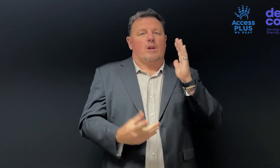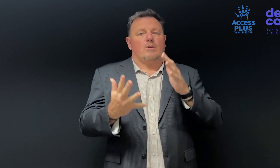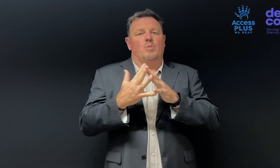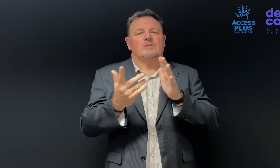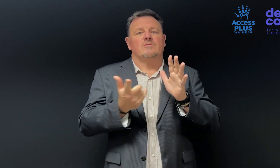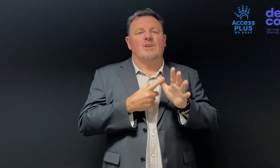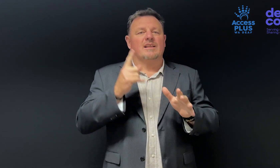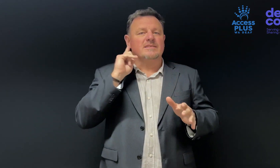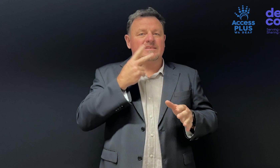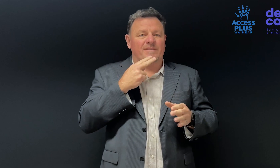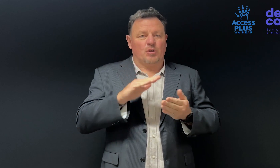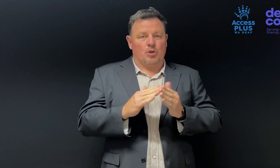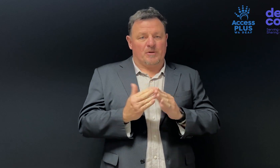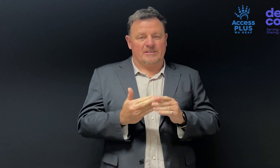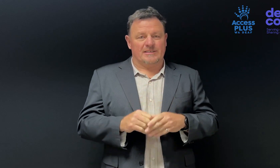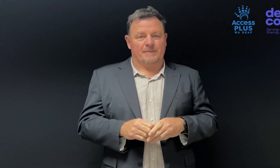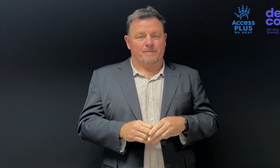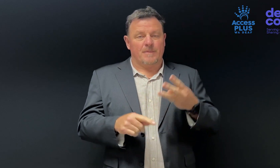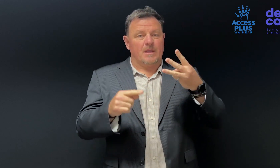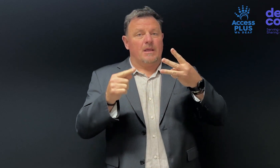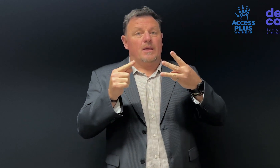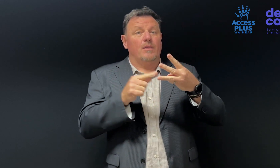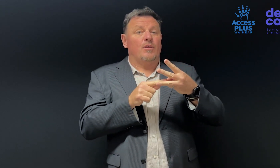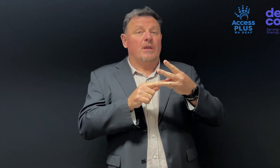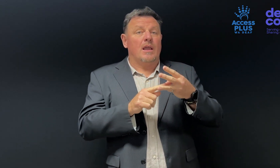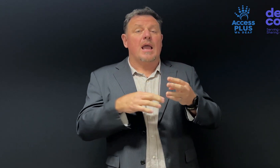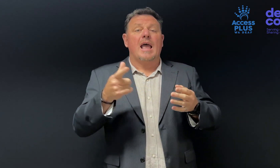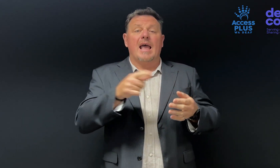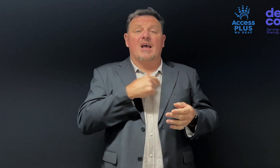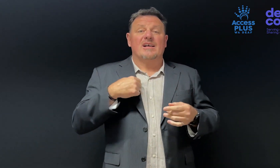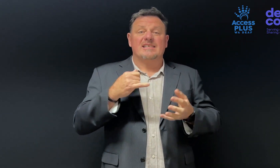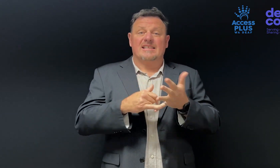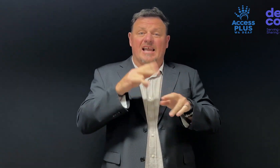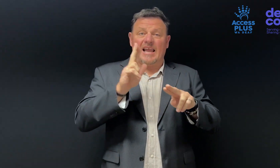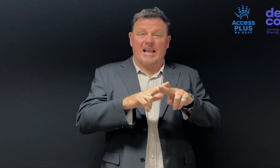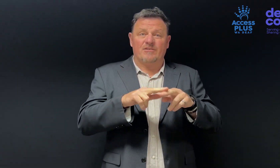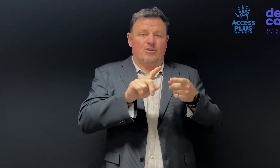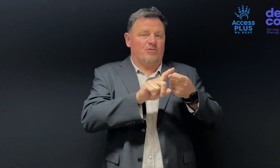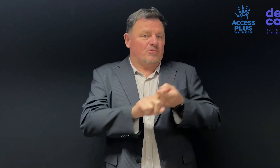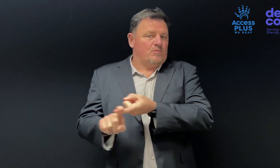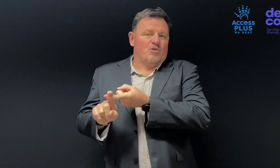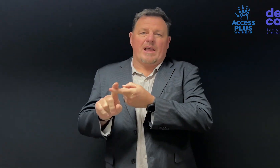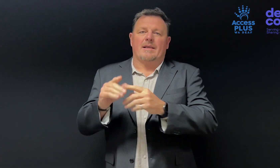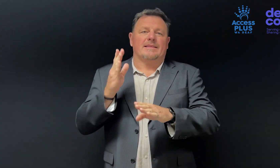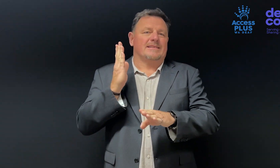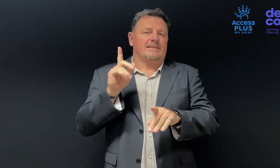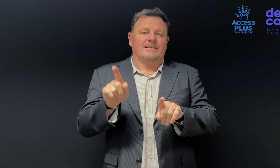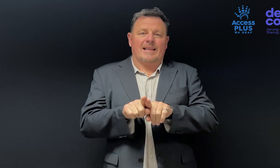only for the WA Deaf community. The third, that our staff continue